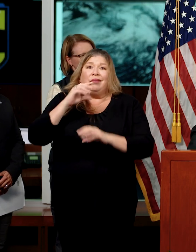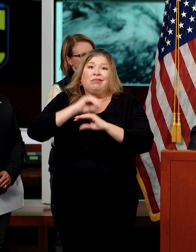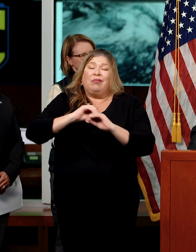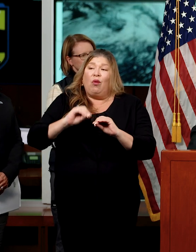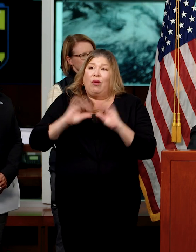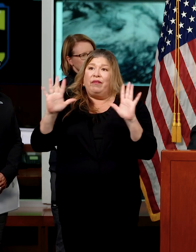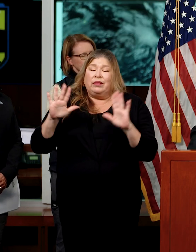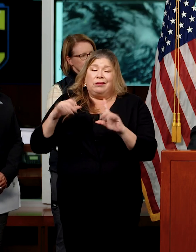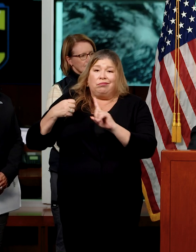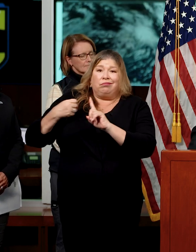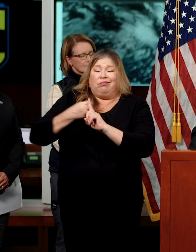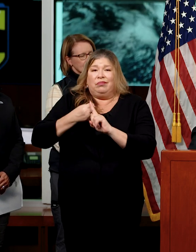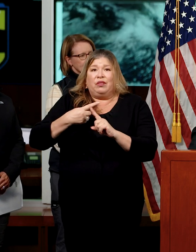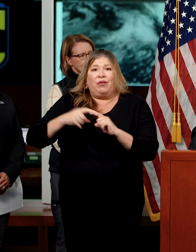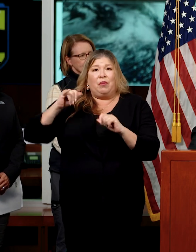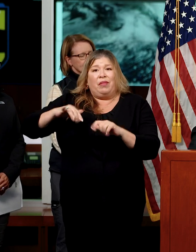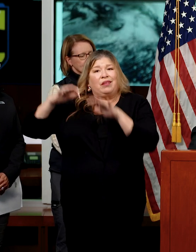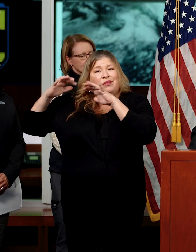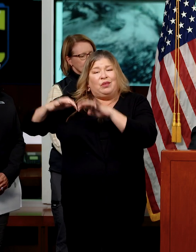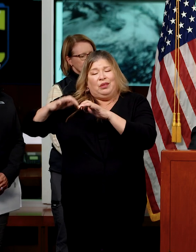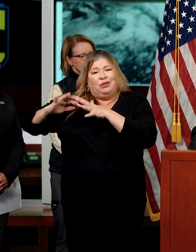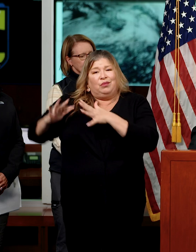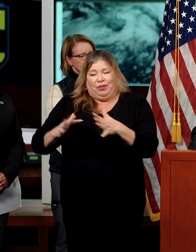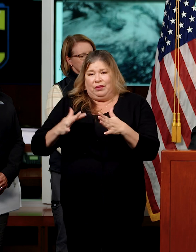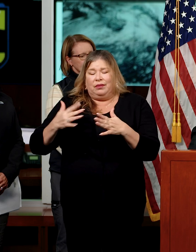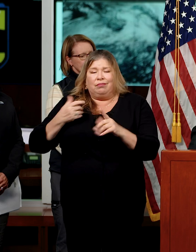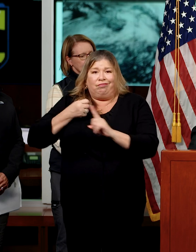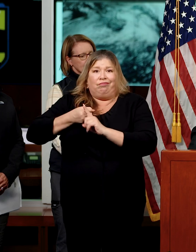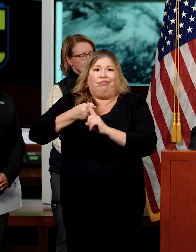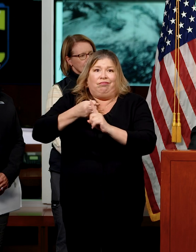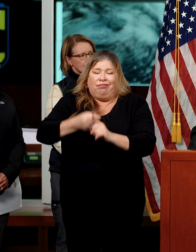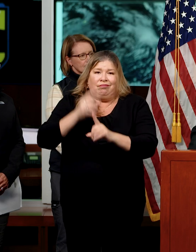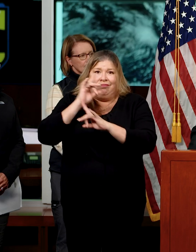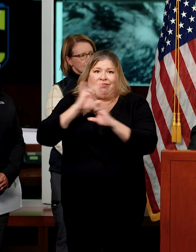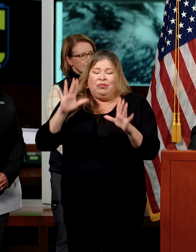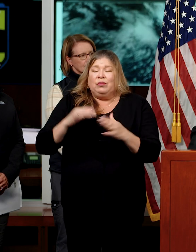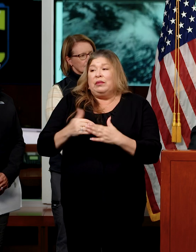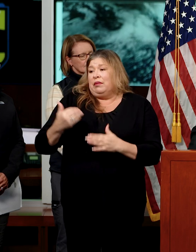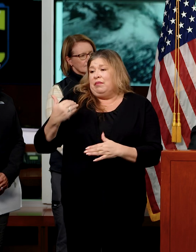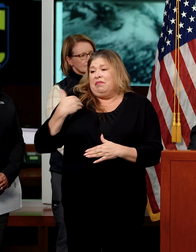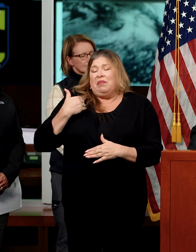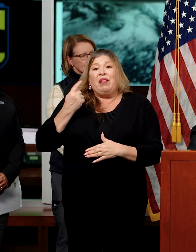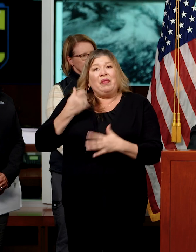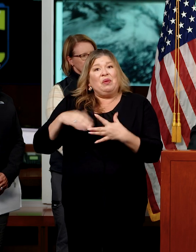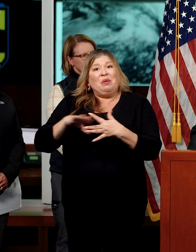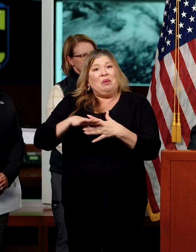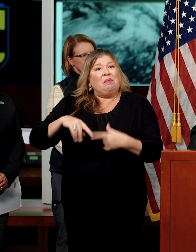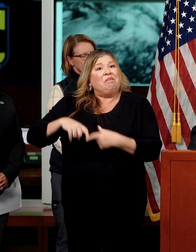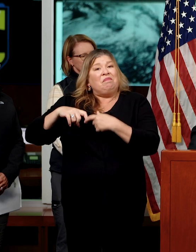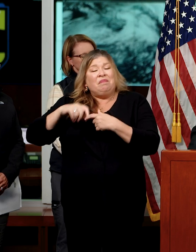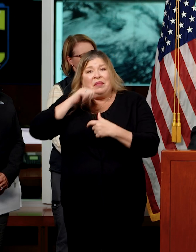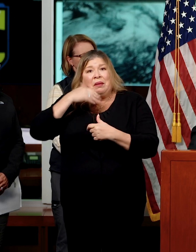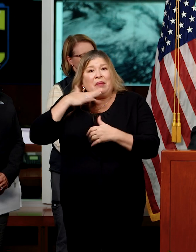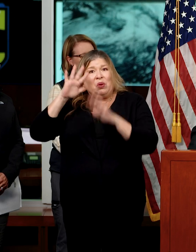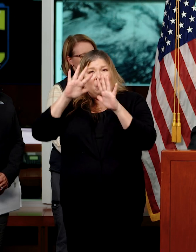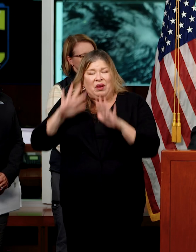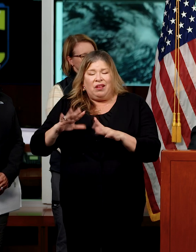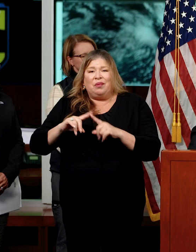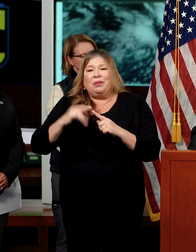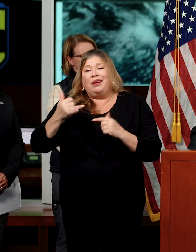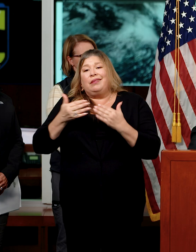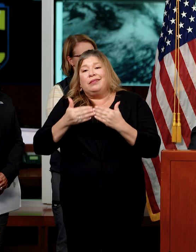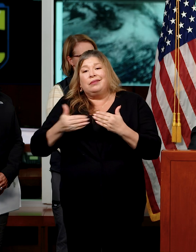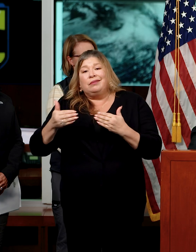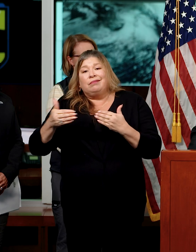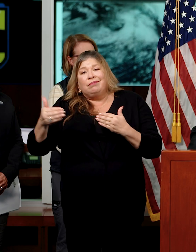hard by the series of storms to this point. We had a little break in the action, right? But the next storms, as